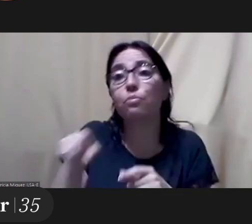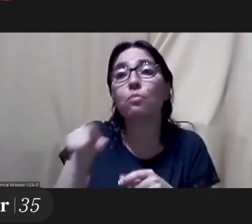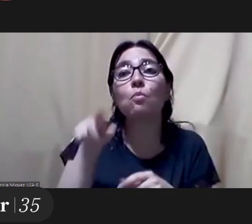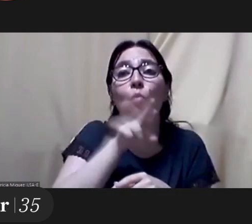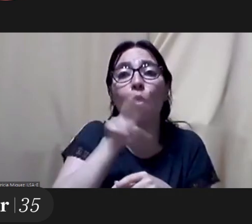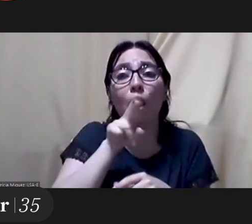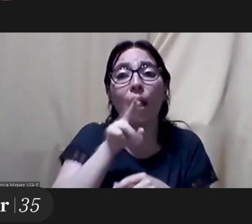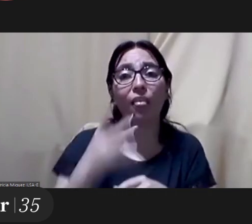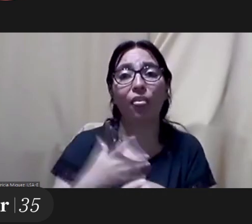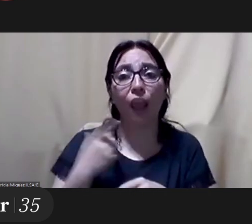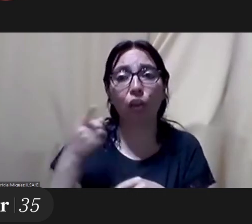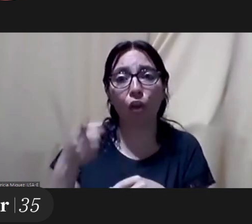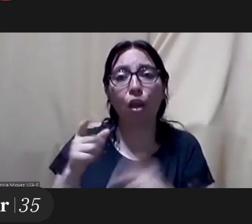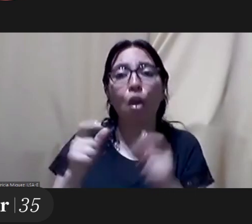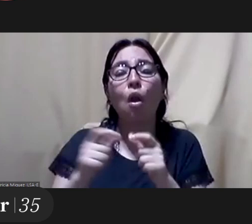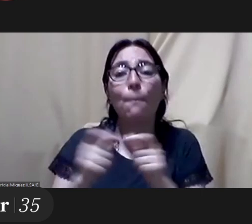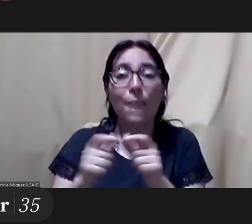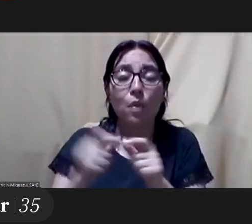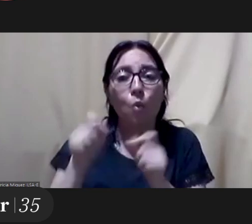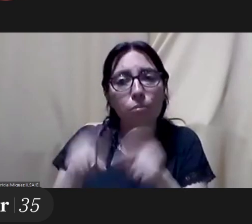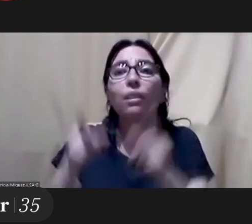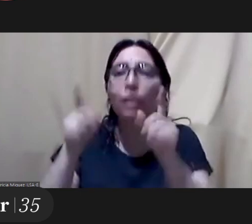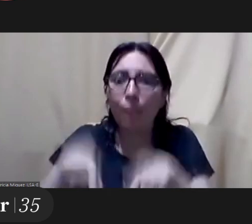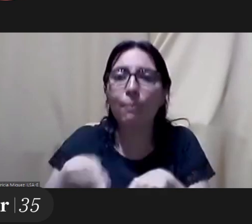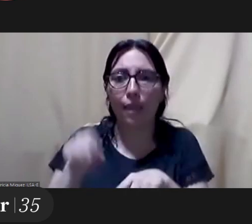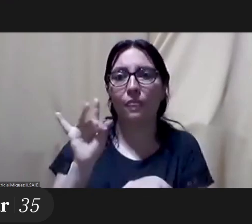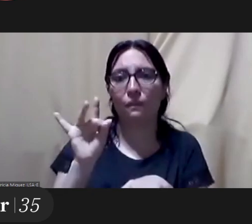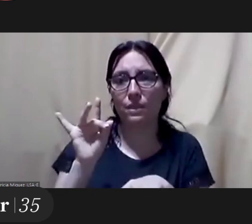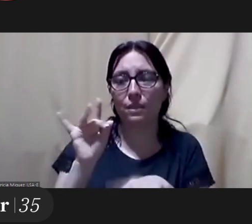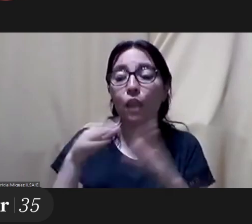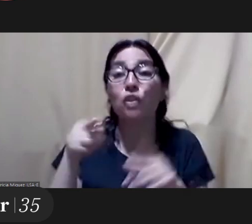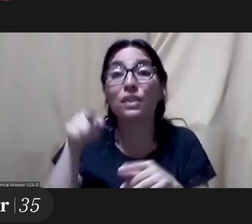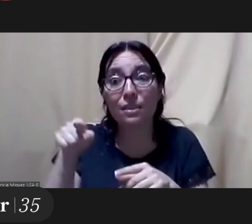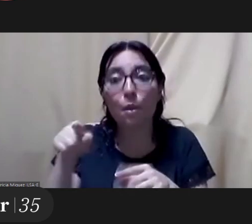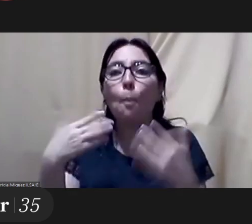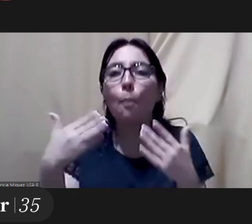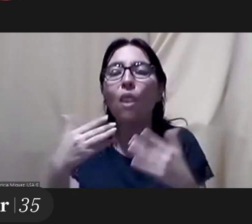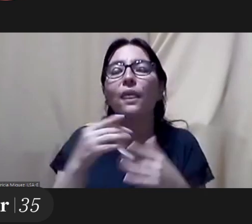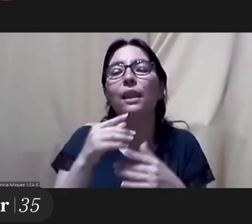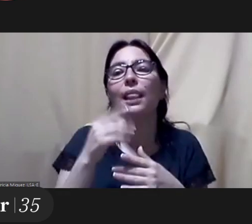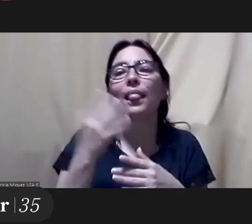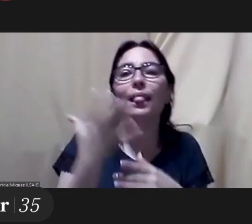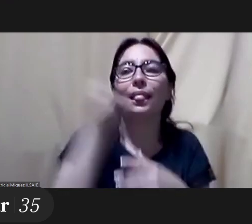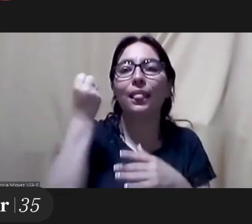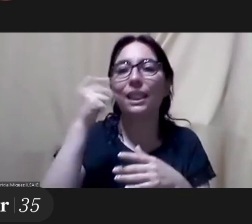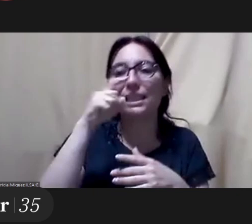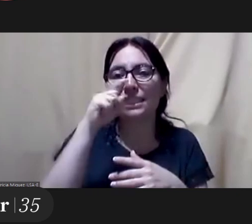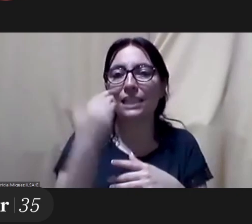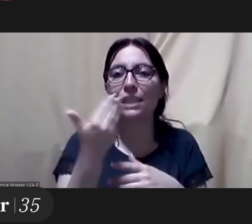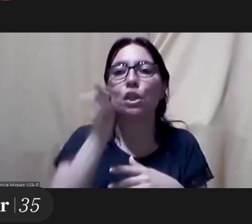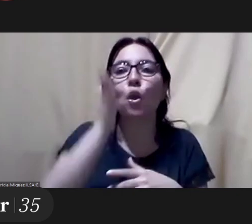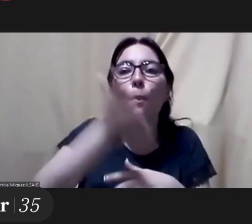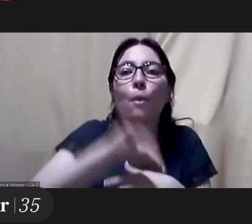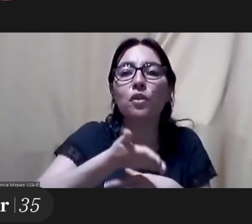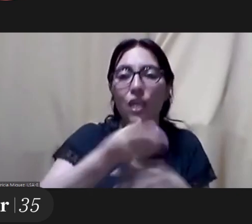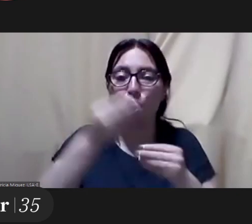and those directed by women are considered difficult works and therefore need more funds so we can have up to 75 percent of